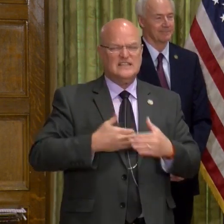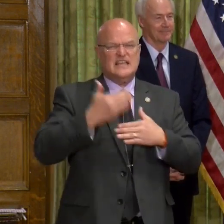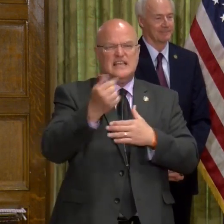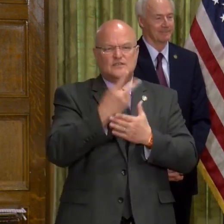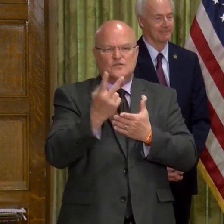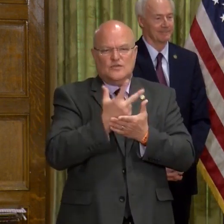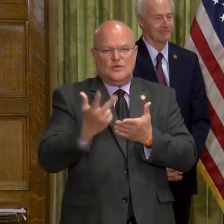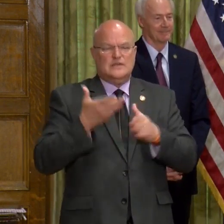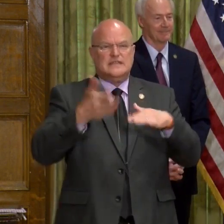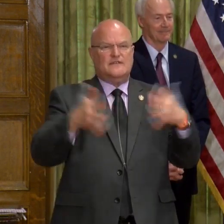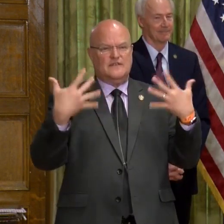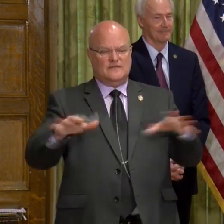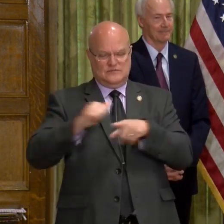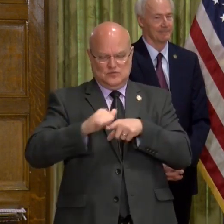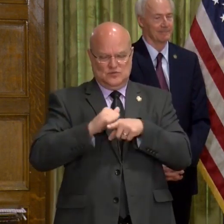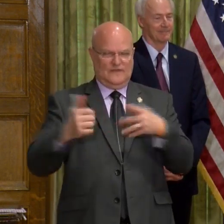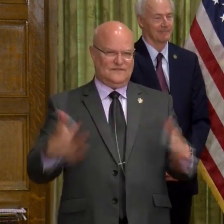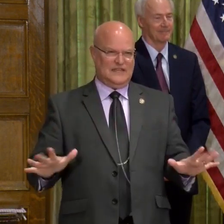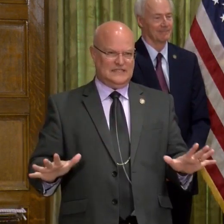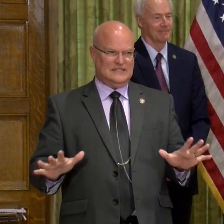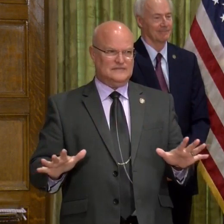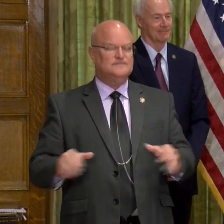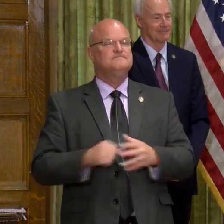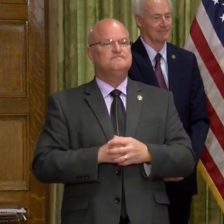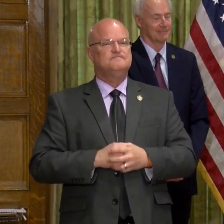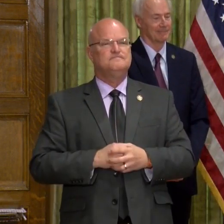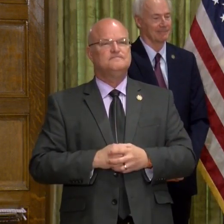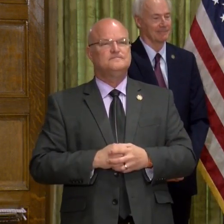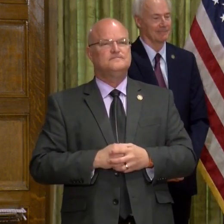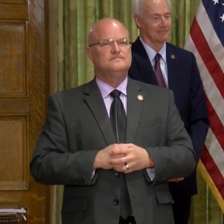next few weeks after they've been fully trained and employed.